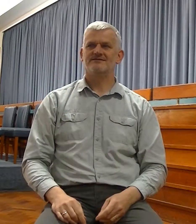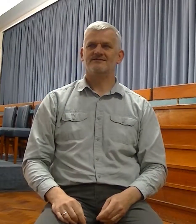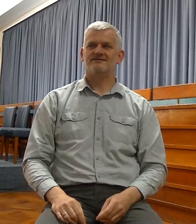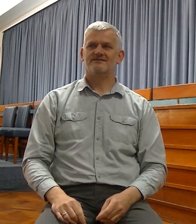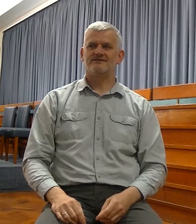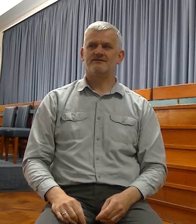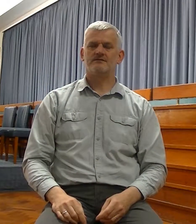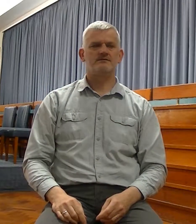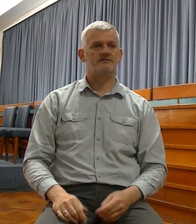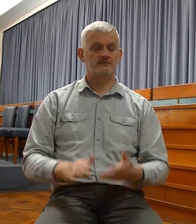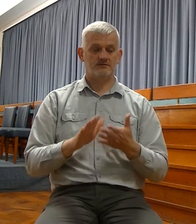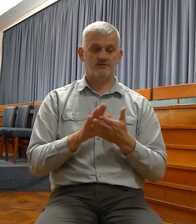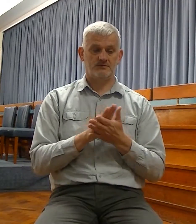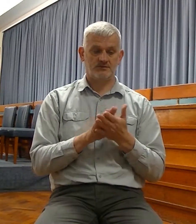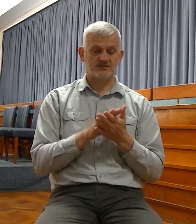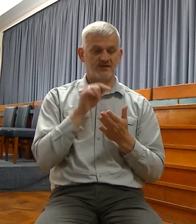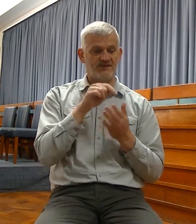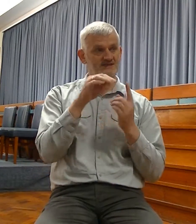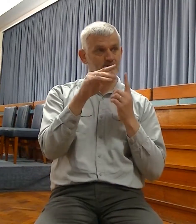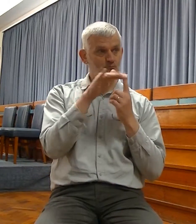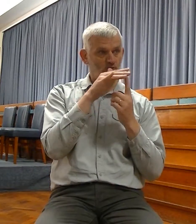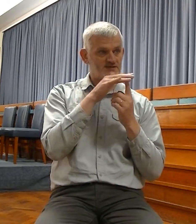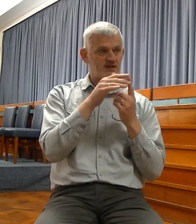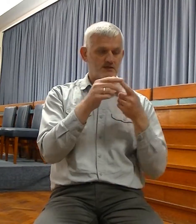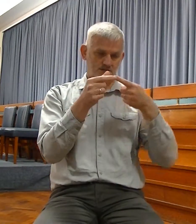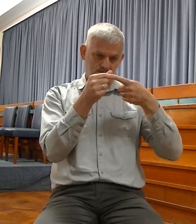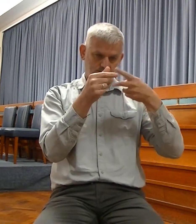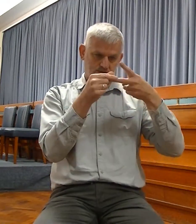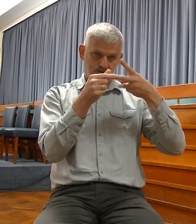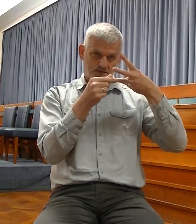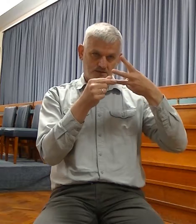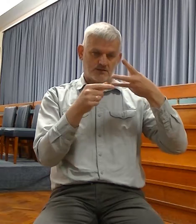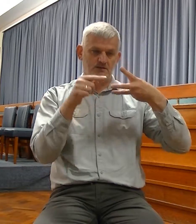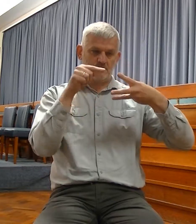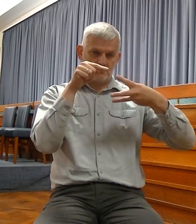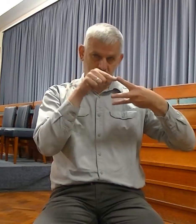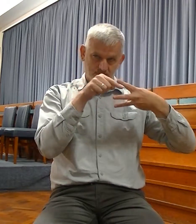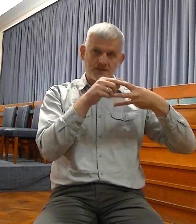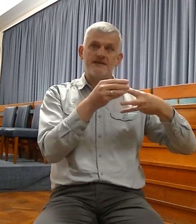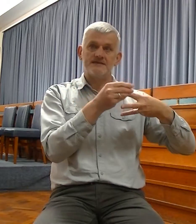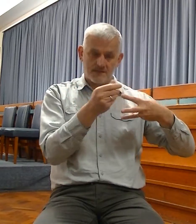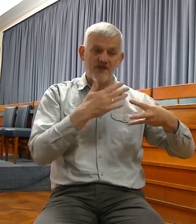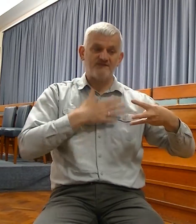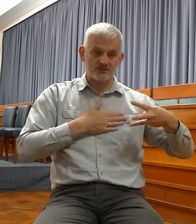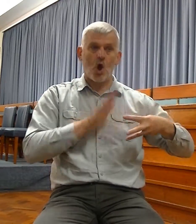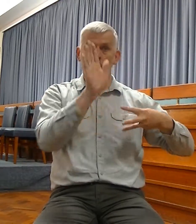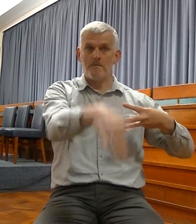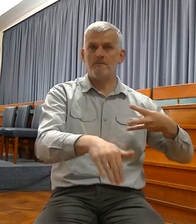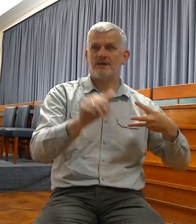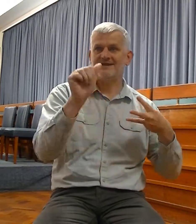does include the literal return of the remnant of the captives, but it immediately goes